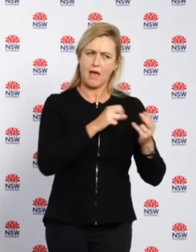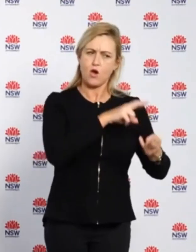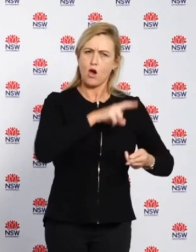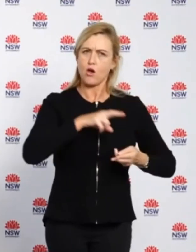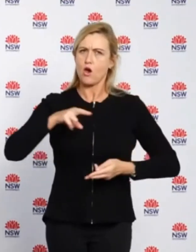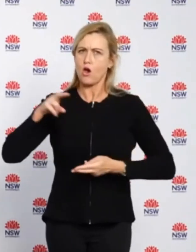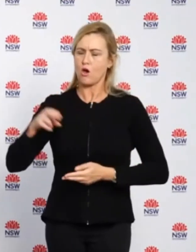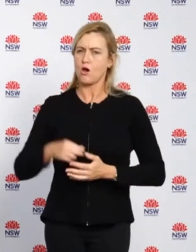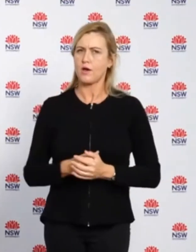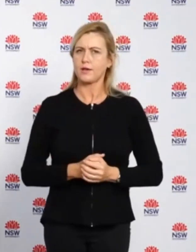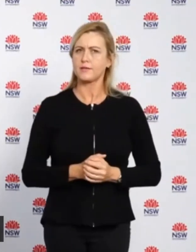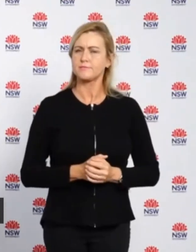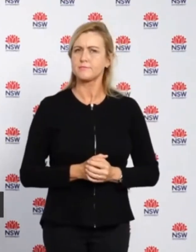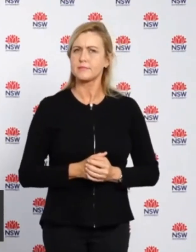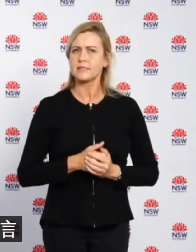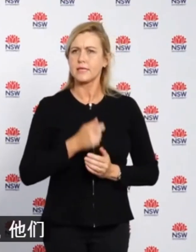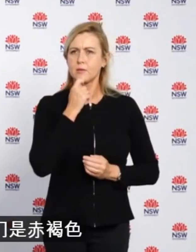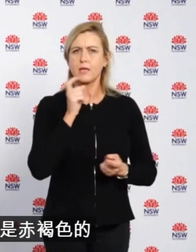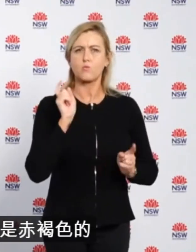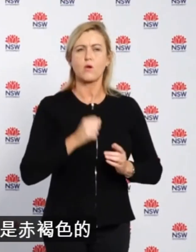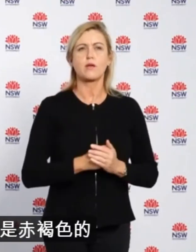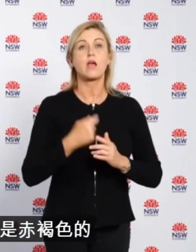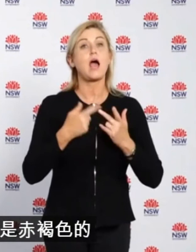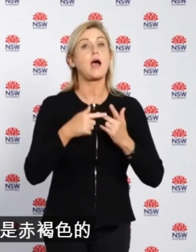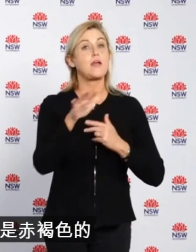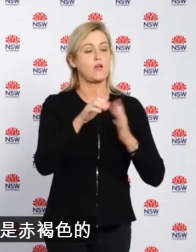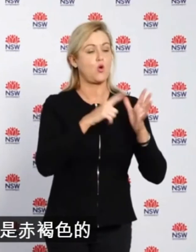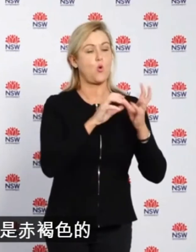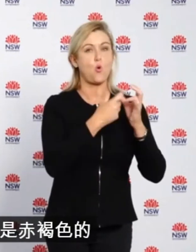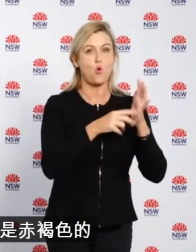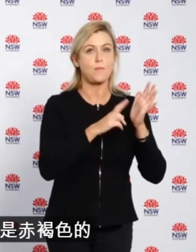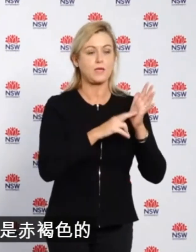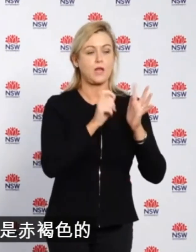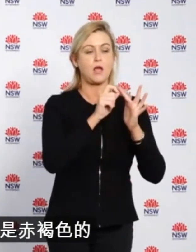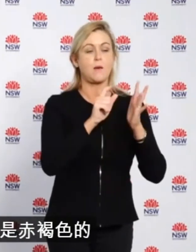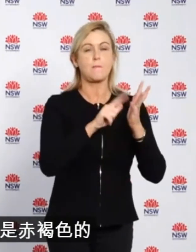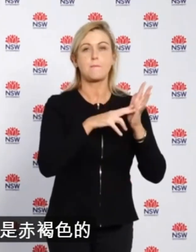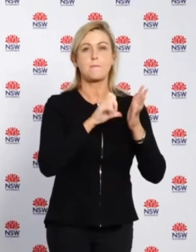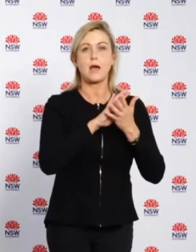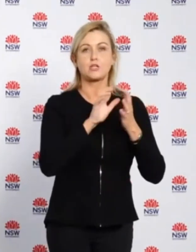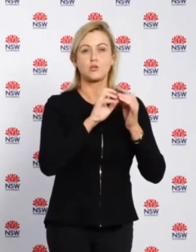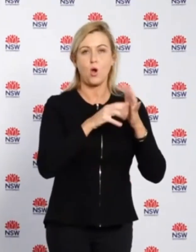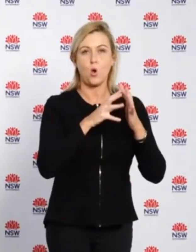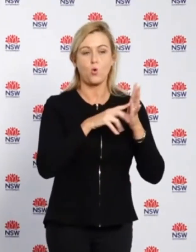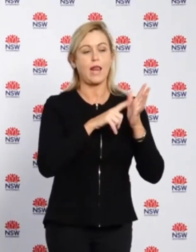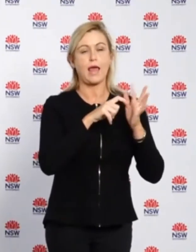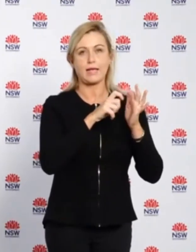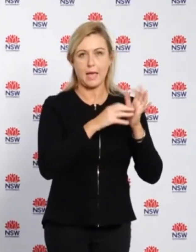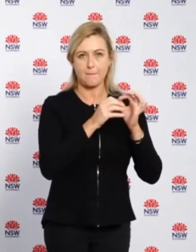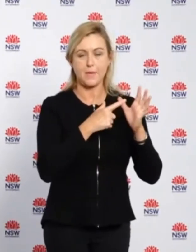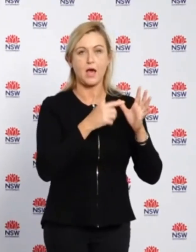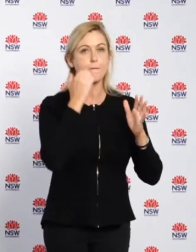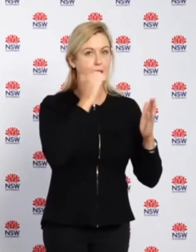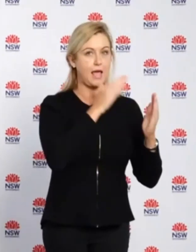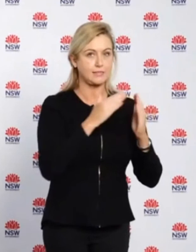numbers being reasonably high in the past and they are Auburn, Punchbowl, Lakemba, Blacktown, Mount